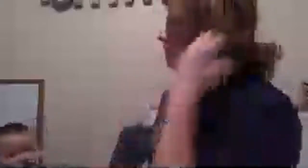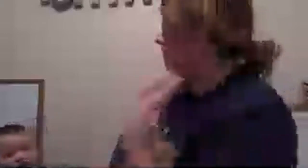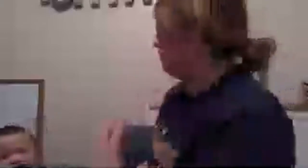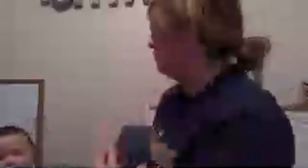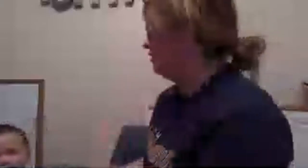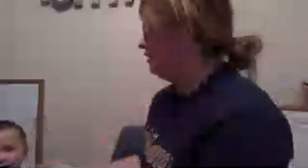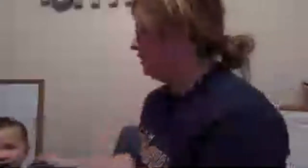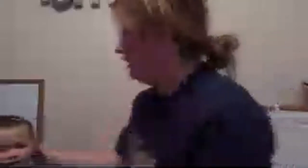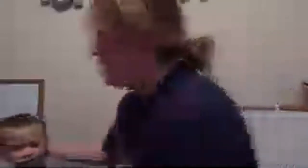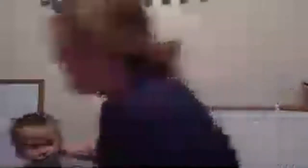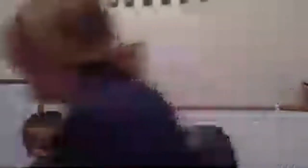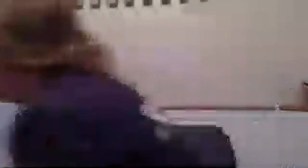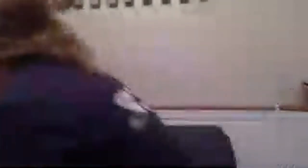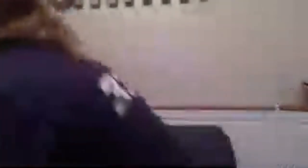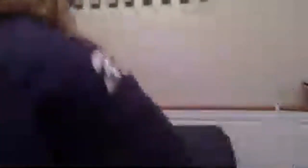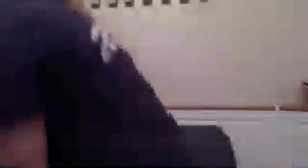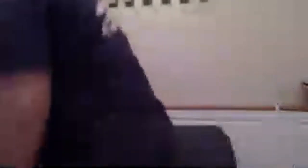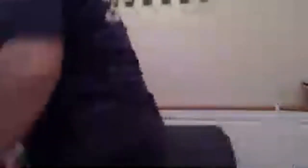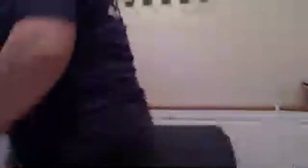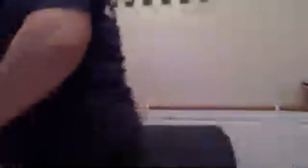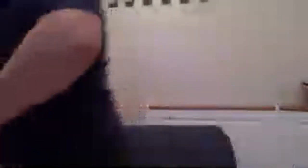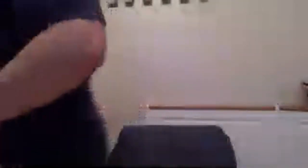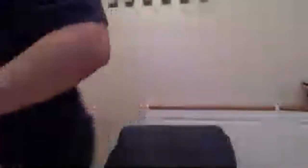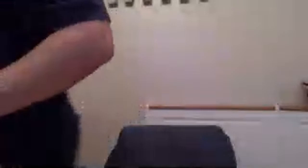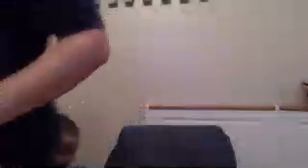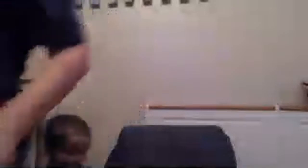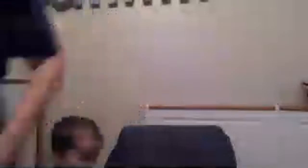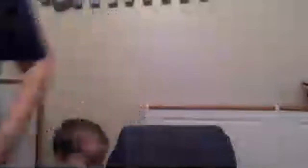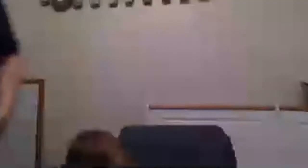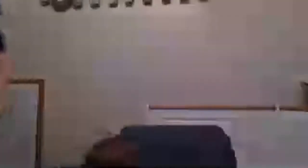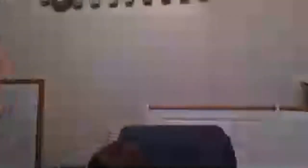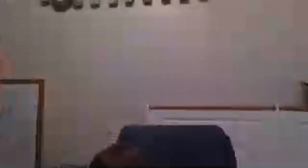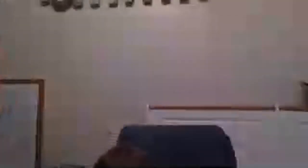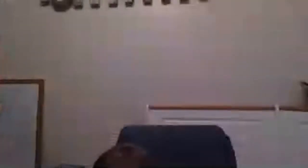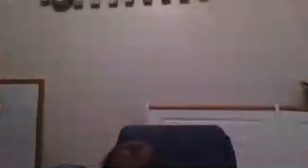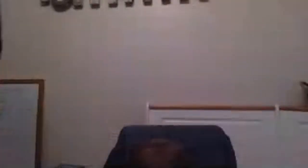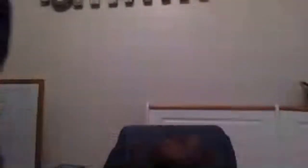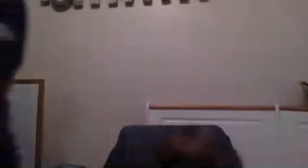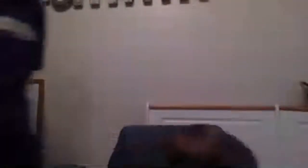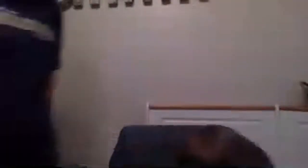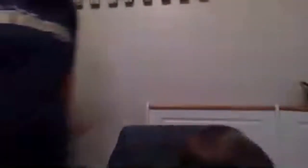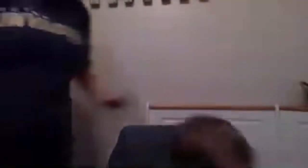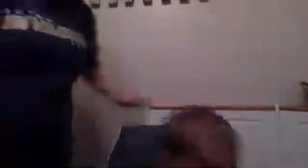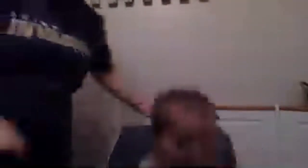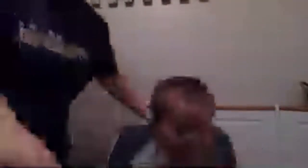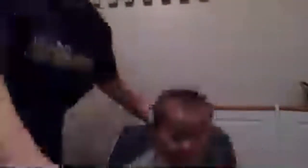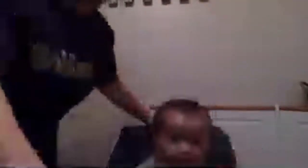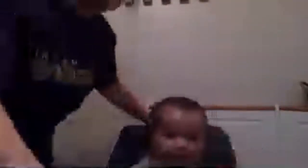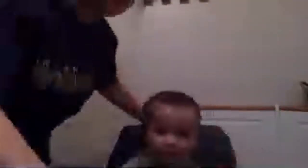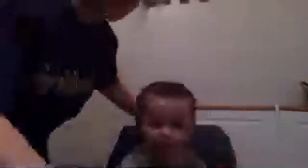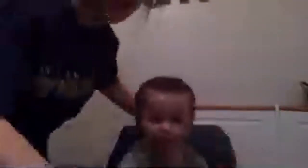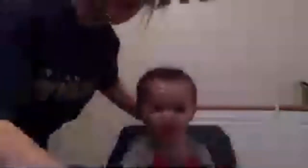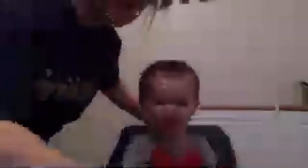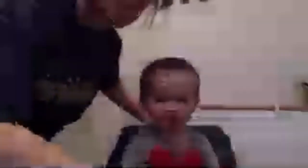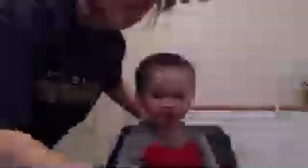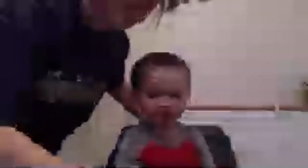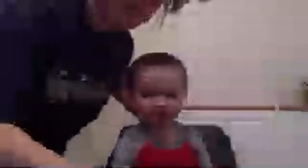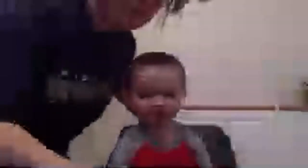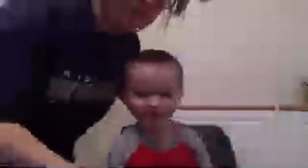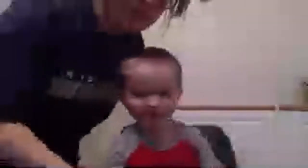okay as he's praying because um don't touch the computer yet okay not